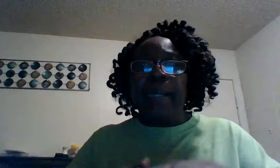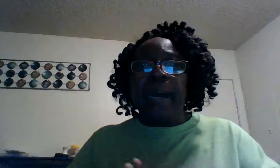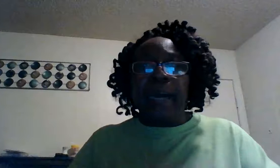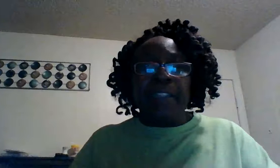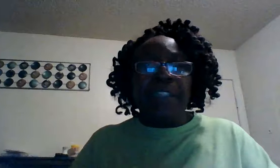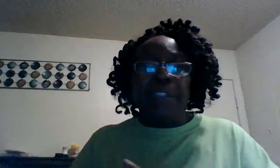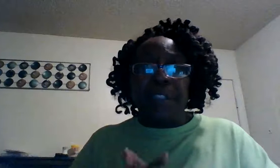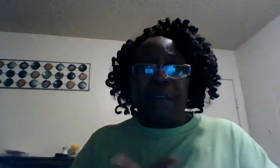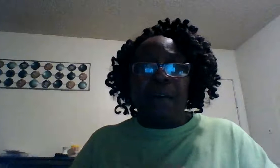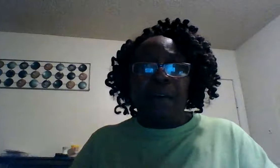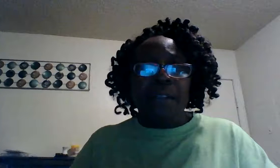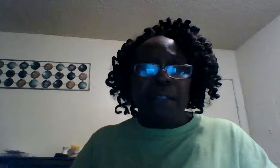God touch the heart